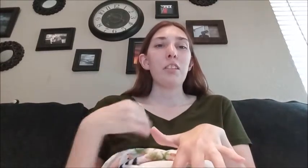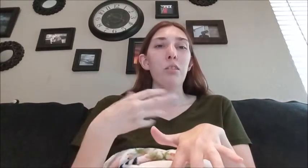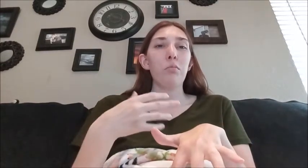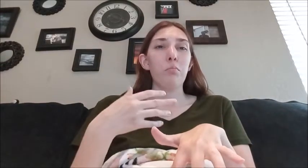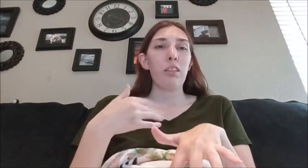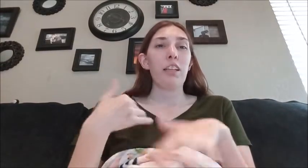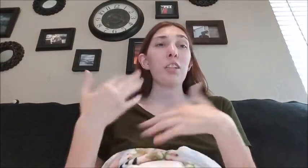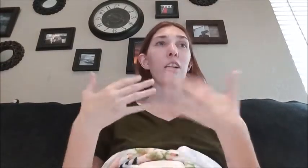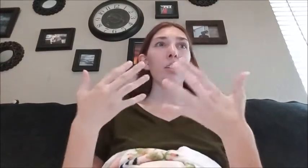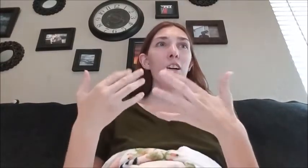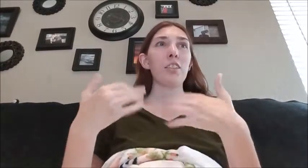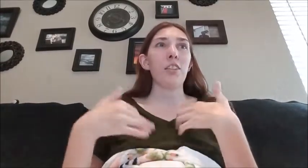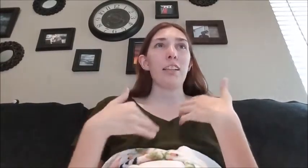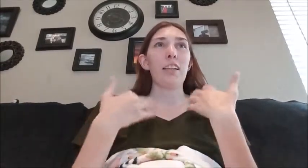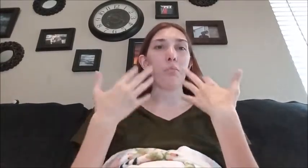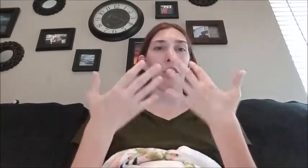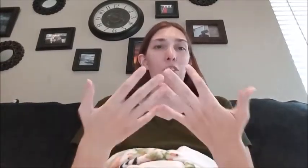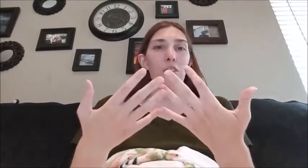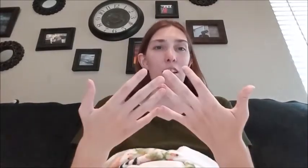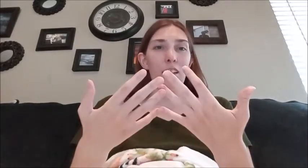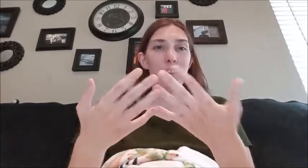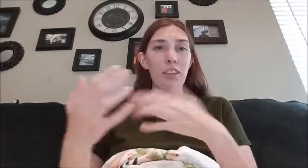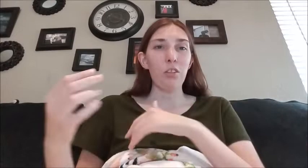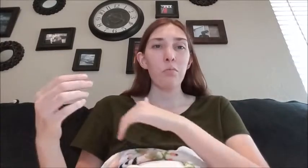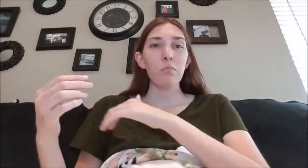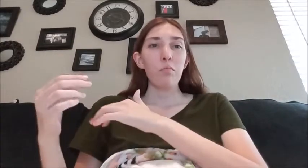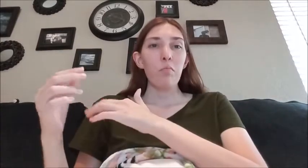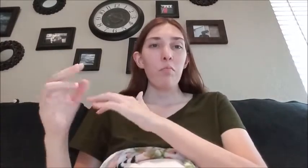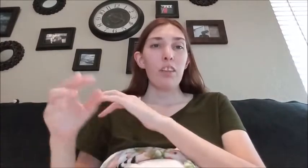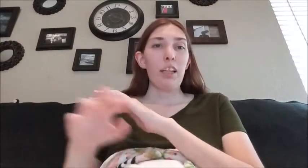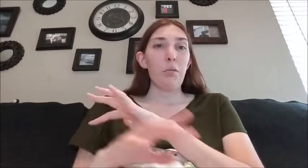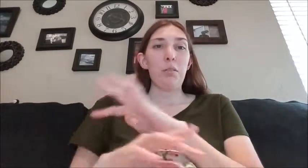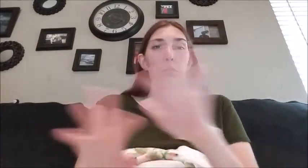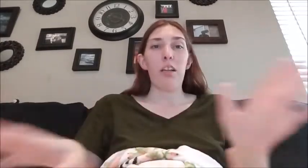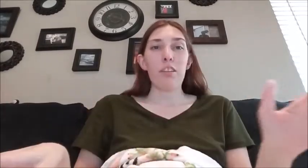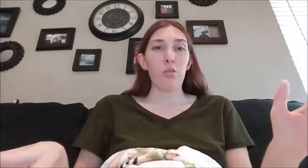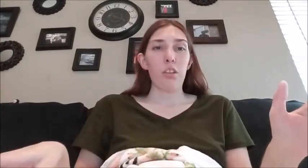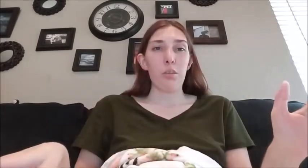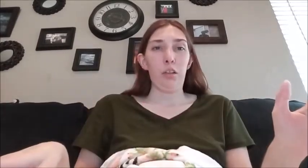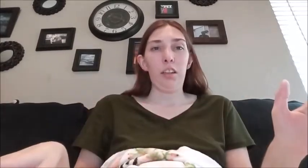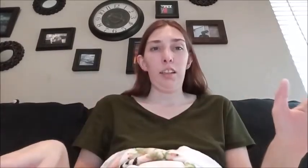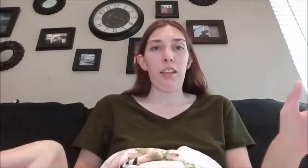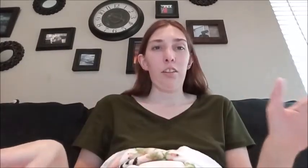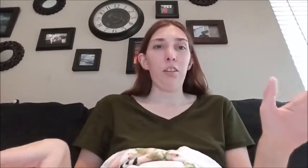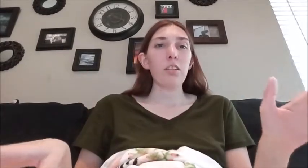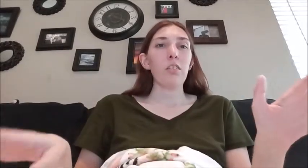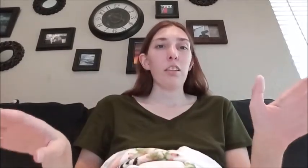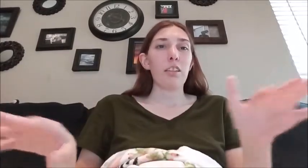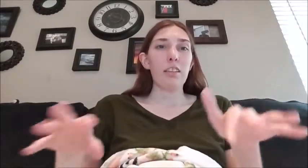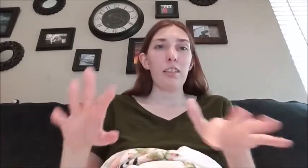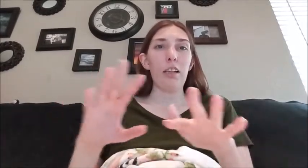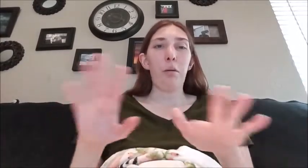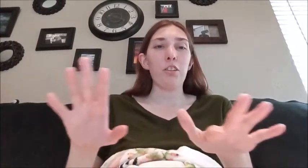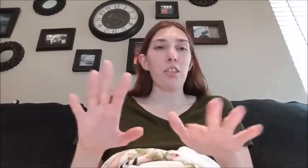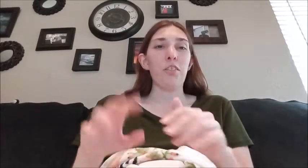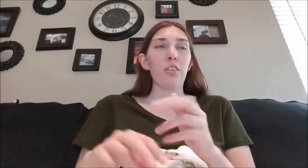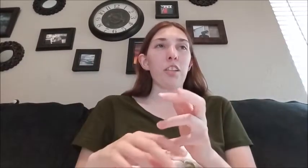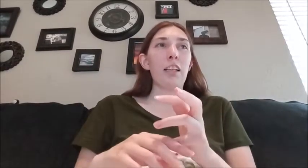would still I talk a lot so like I need to be through that so I promise I'm not having shortness of breath at all so like I apologize if it looks like